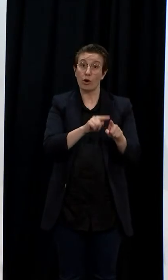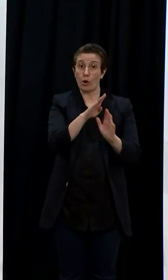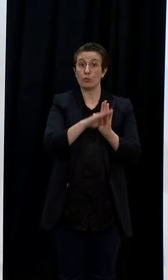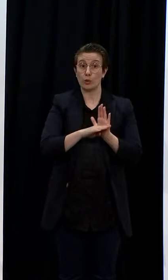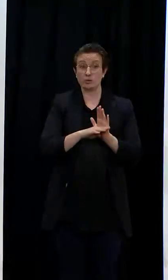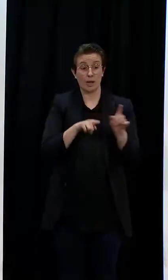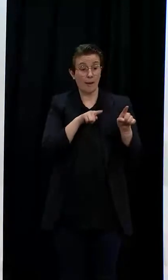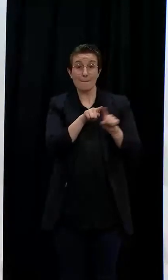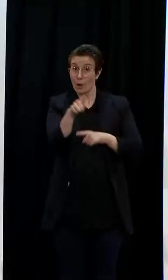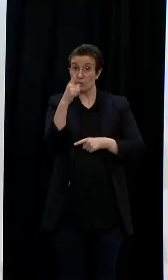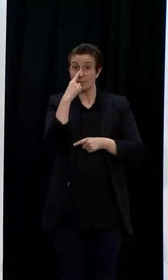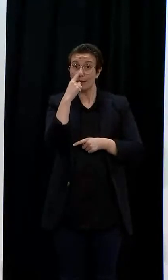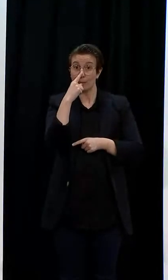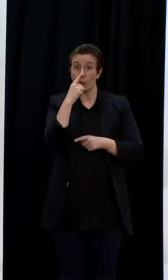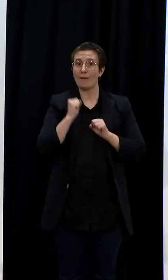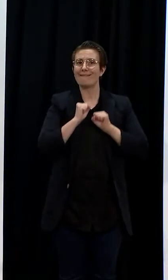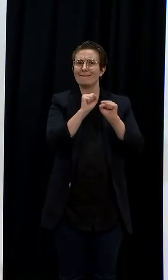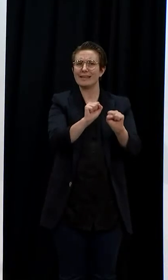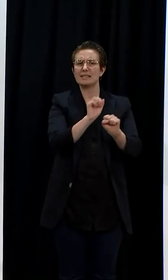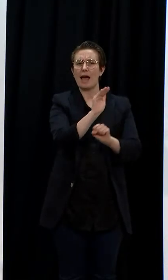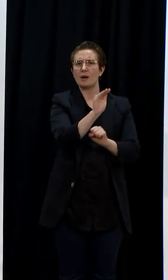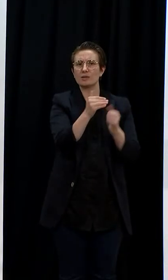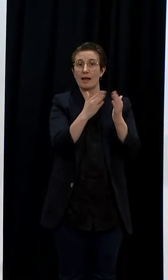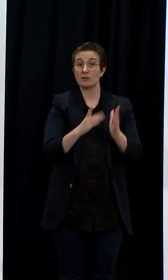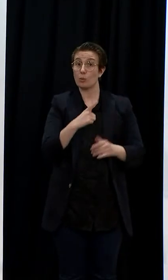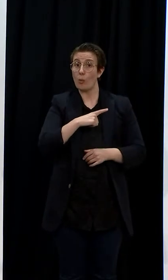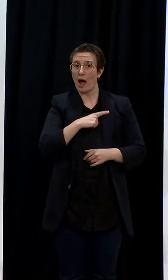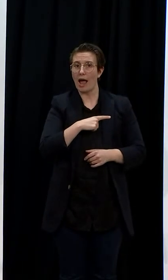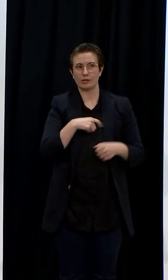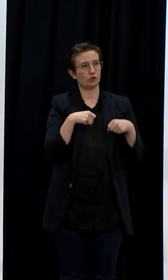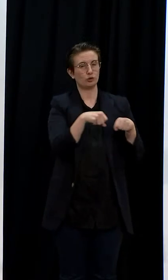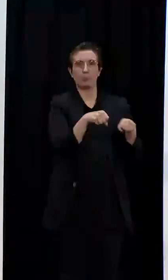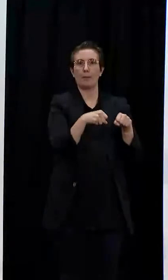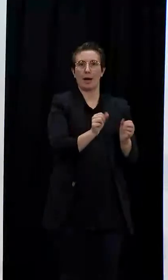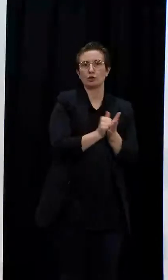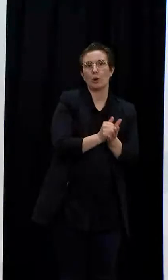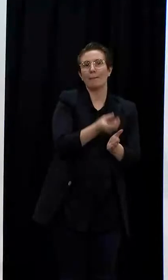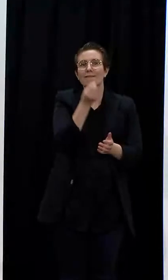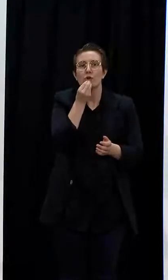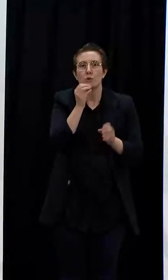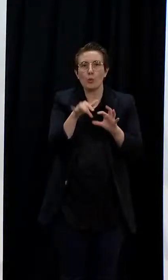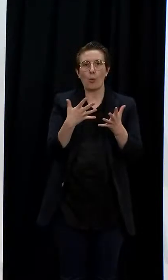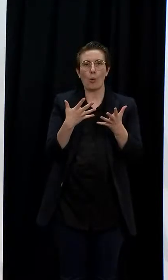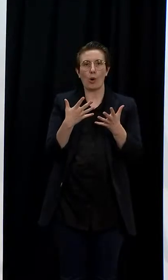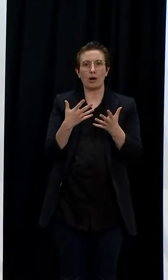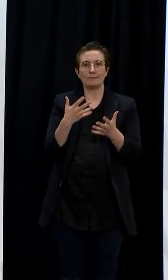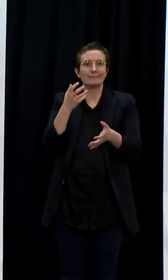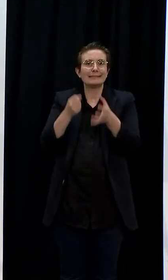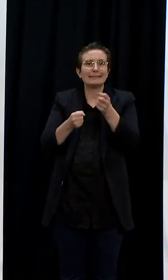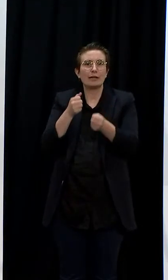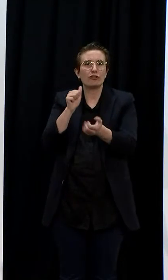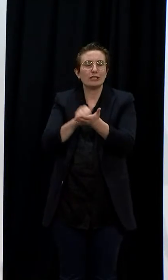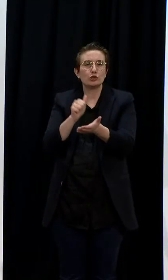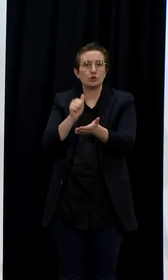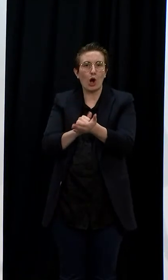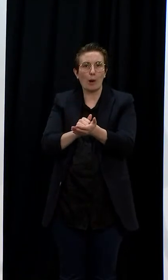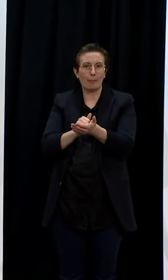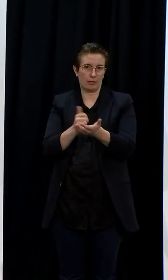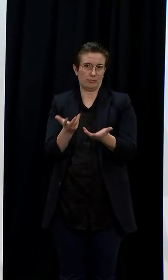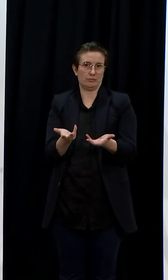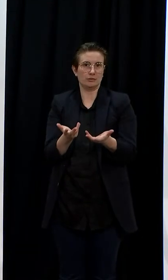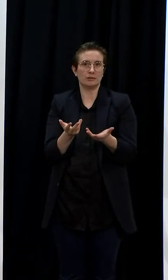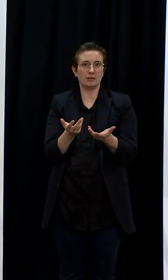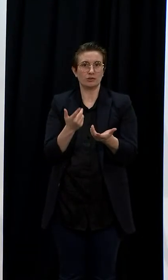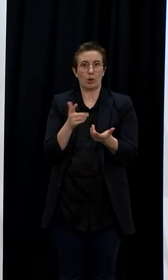people was visiting a supermarket or a dairy. And for those seven people, the number of exposure events in total were